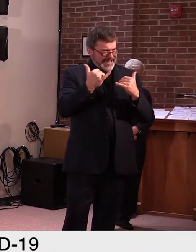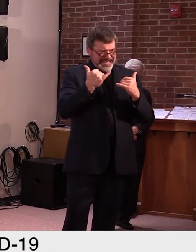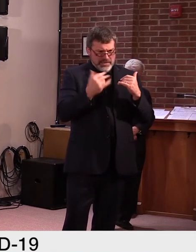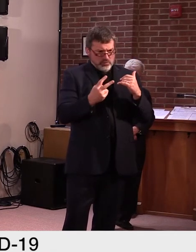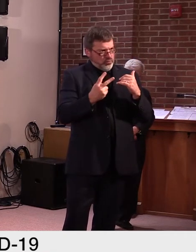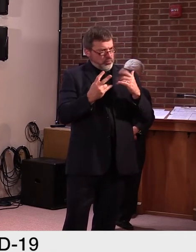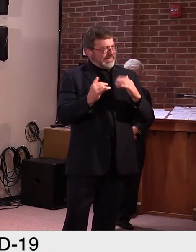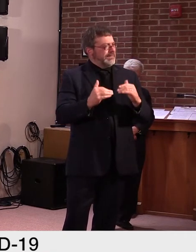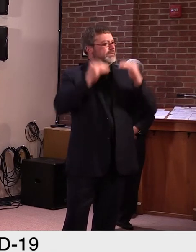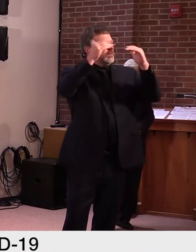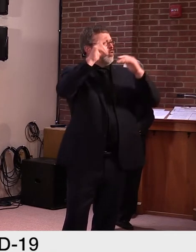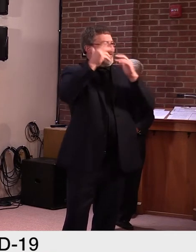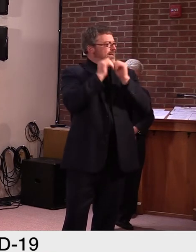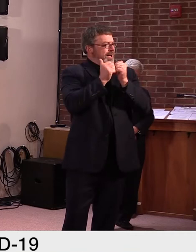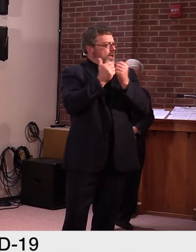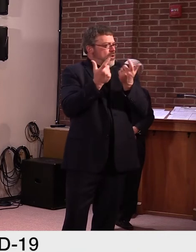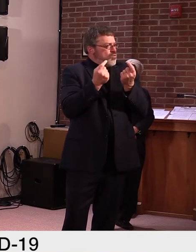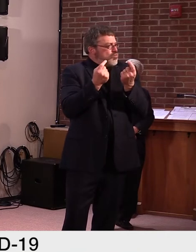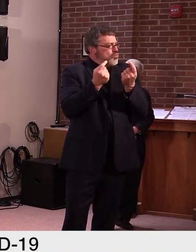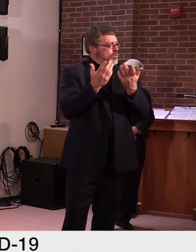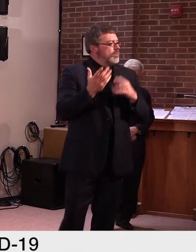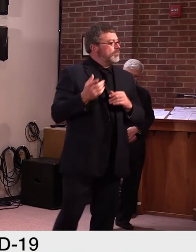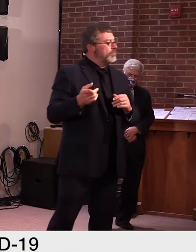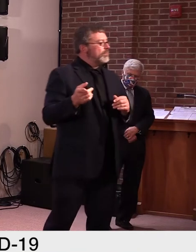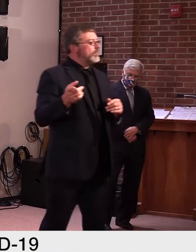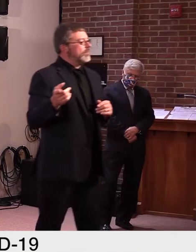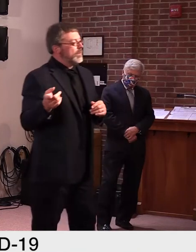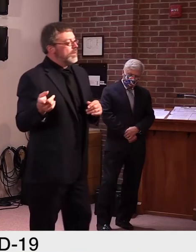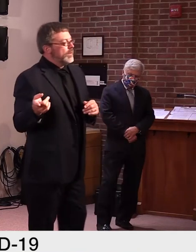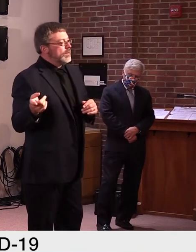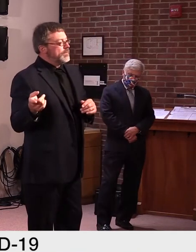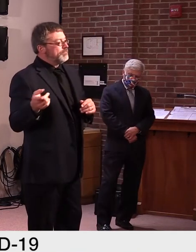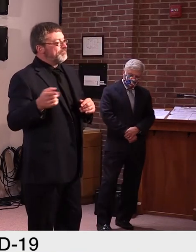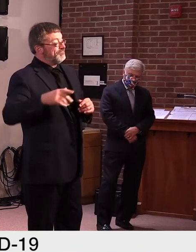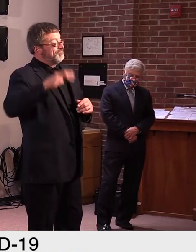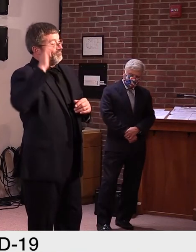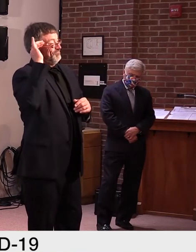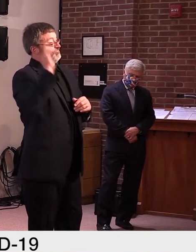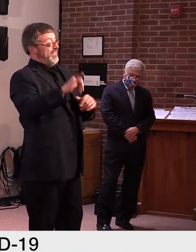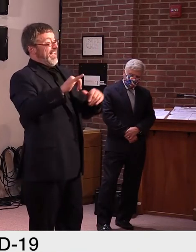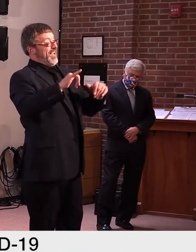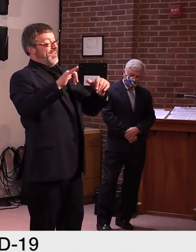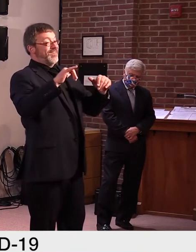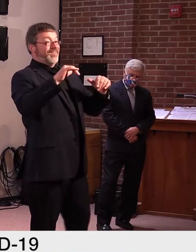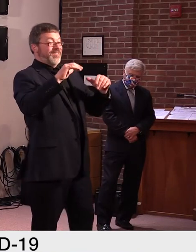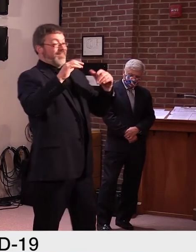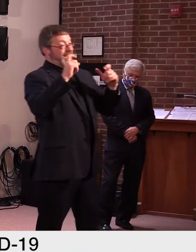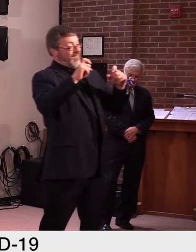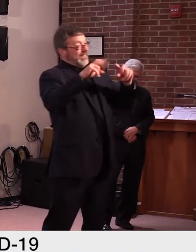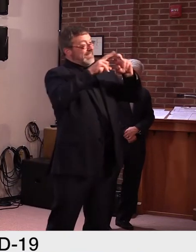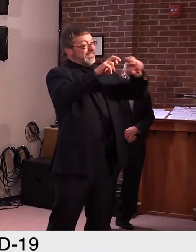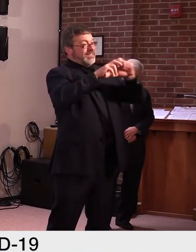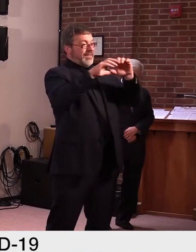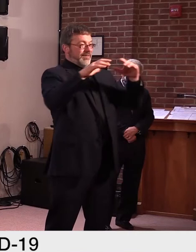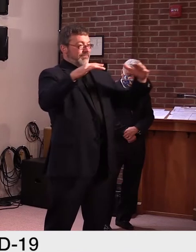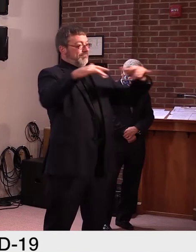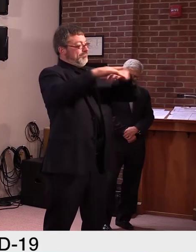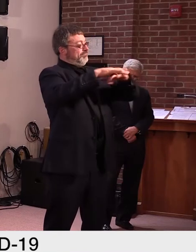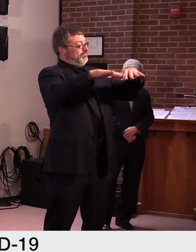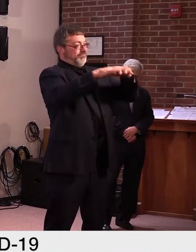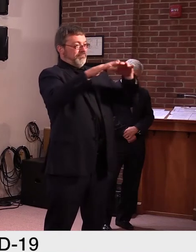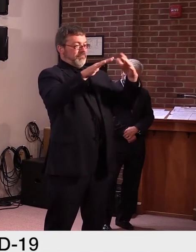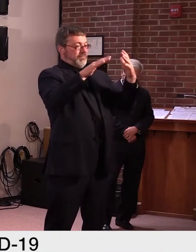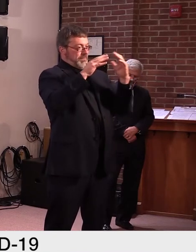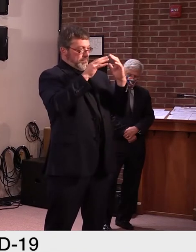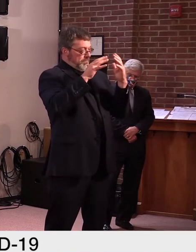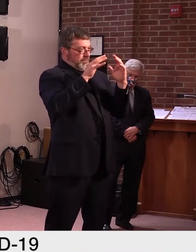And I would say when we developed our guidance back in June, there was consensus among our health experts that schools at that point could open in